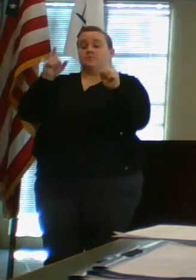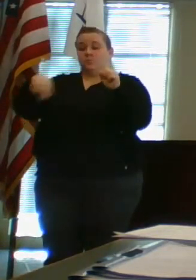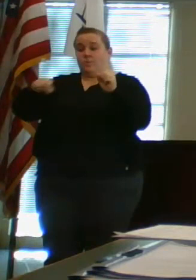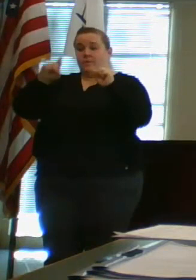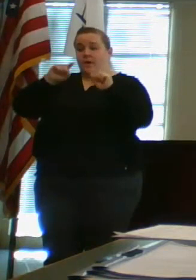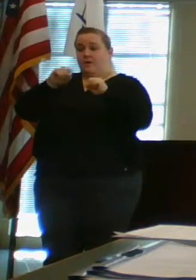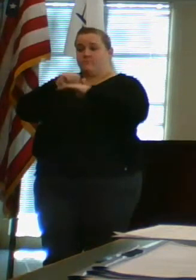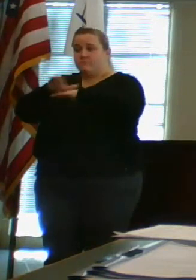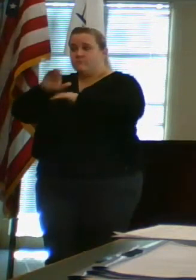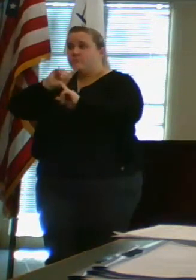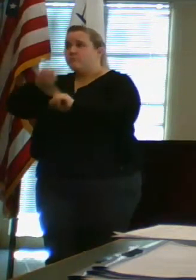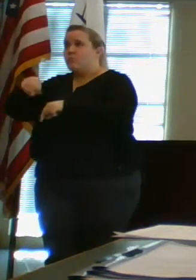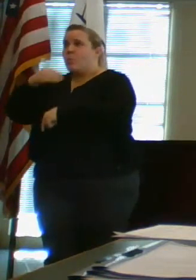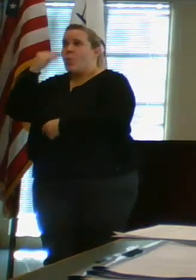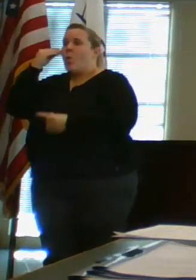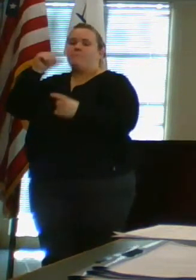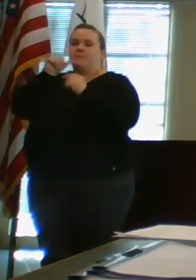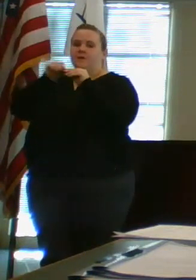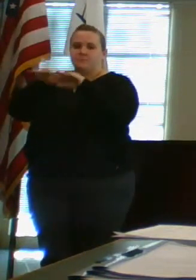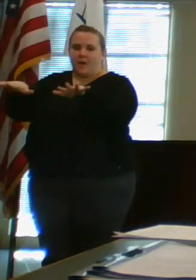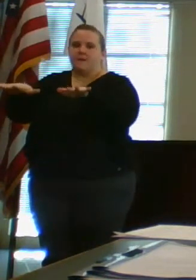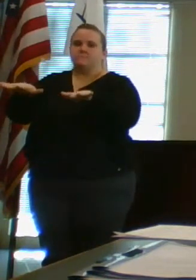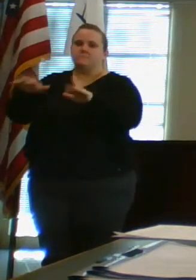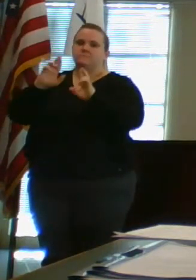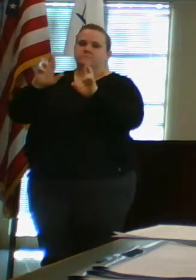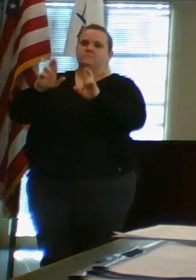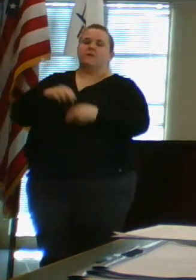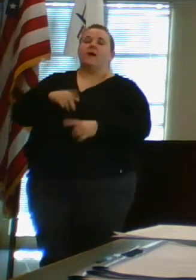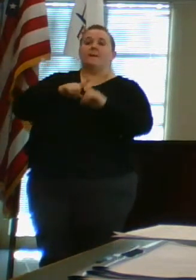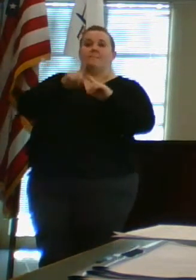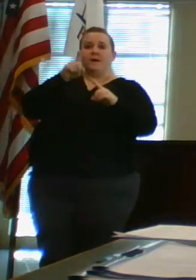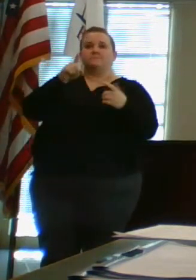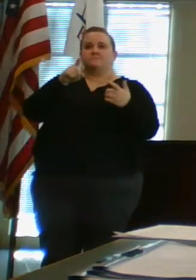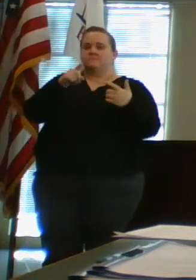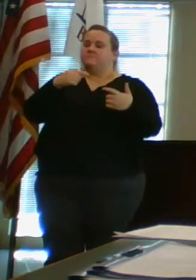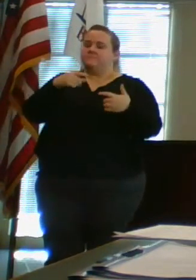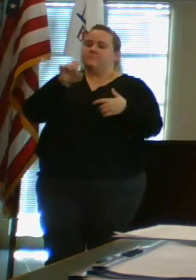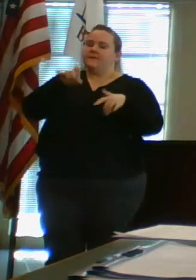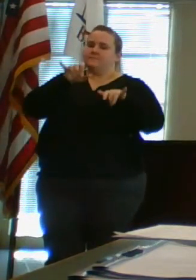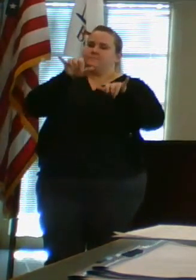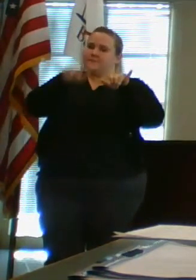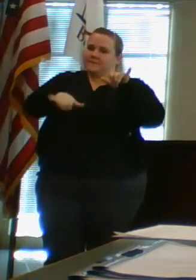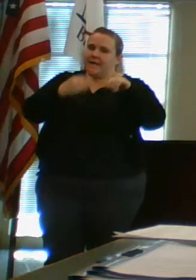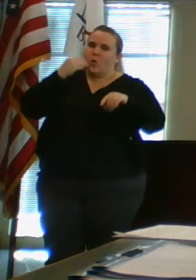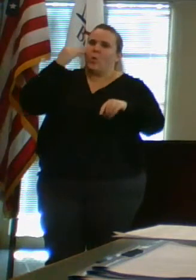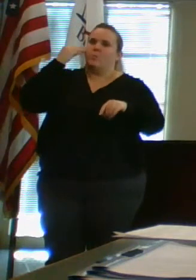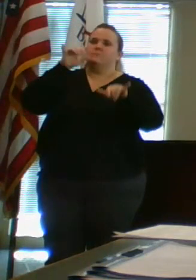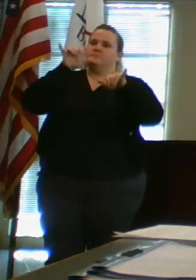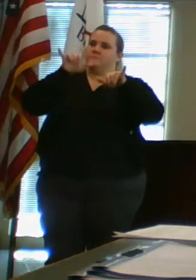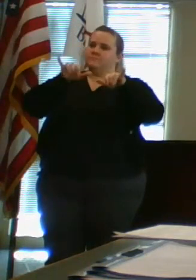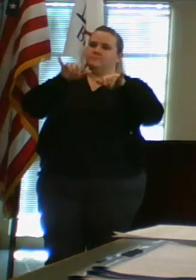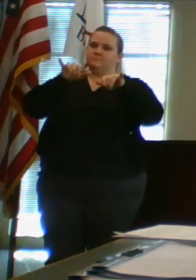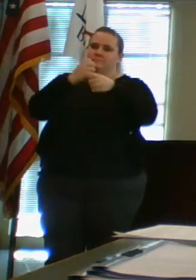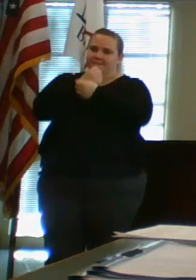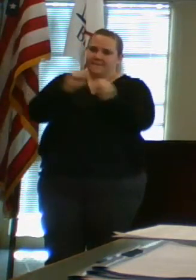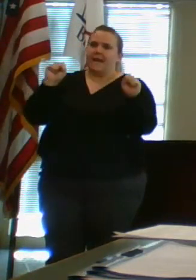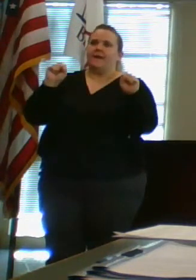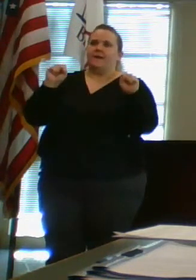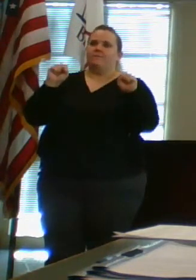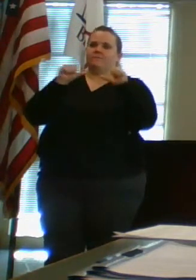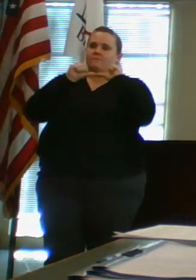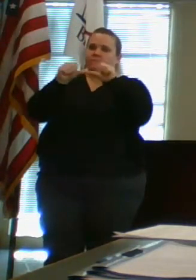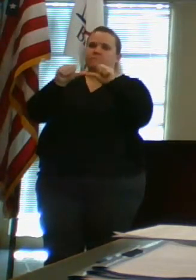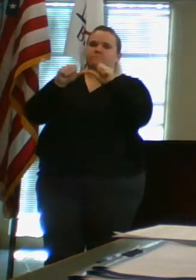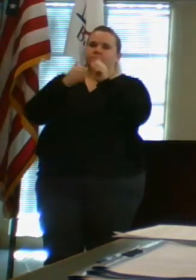home, they aren't spreading that. So, as they said, you know, stay home, stay safe, and continue to follow all the guidelines that we're